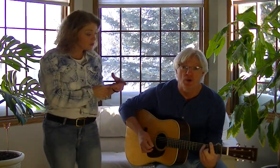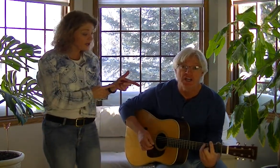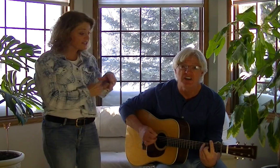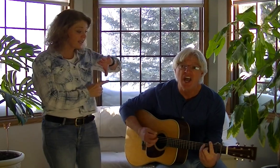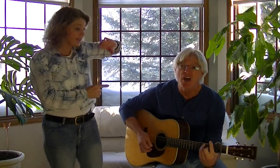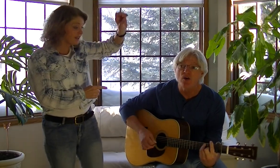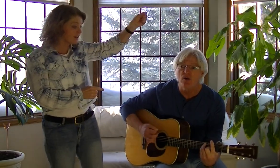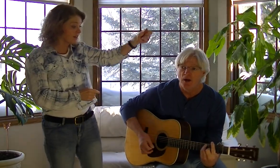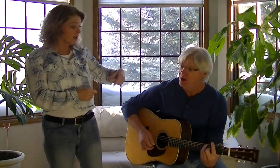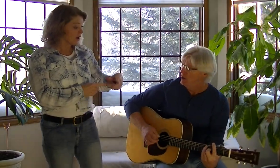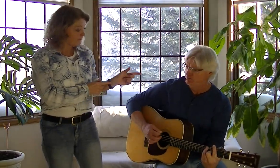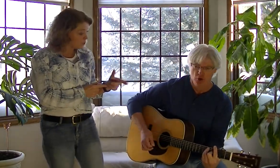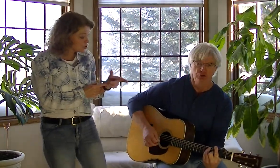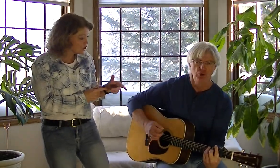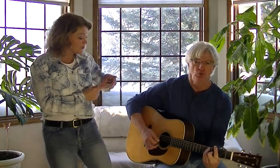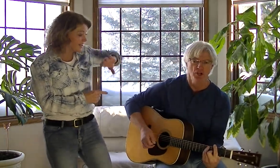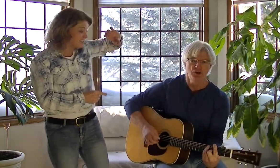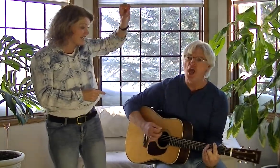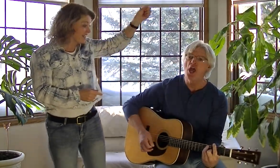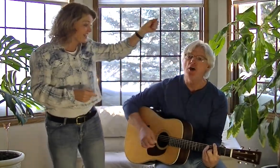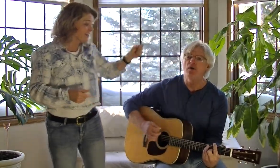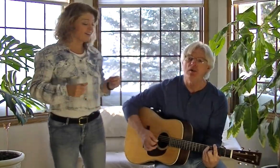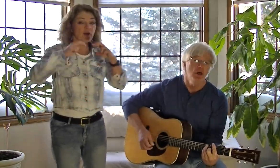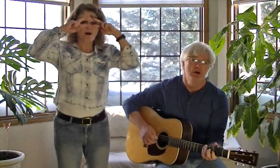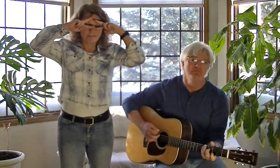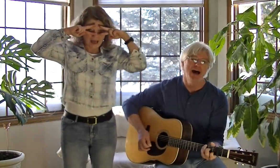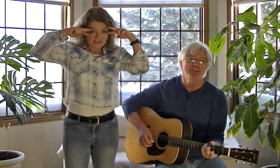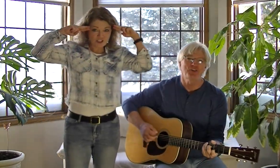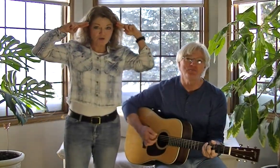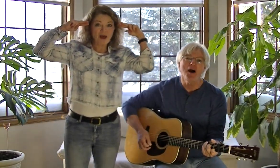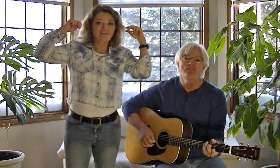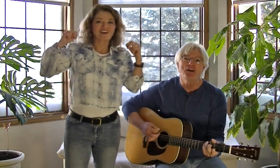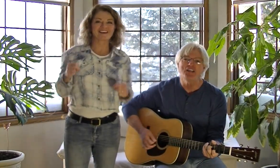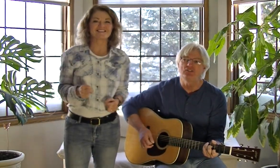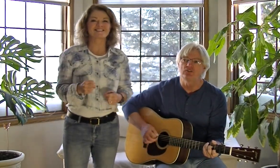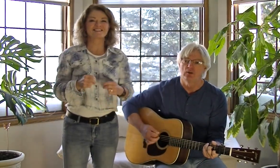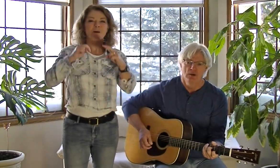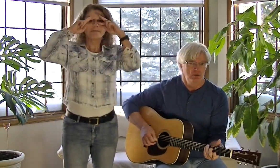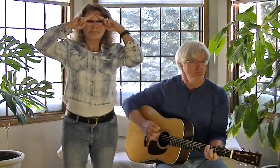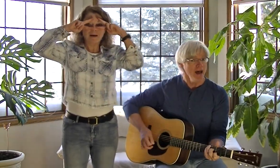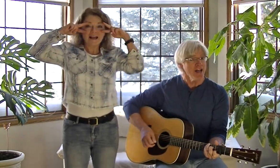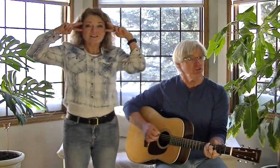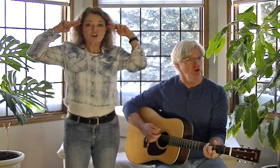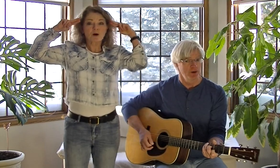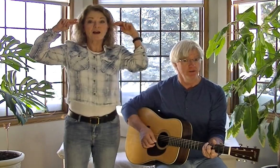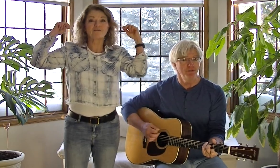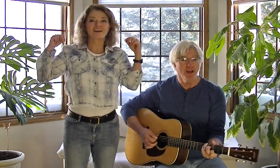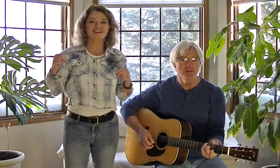ring tail. A bushy ring tail. A mask on my face. A mask on my face.